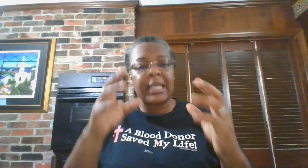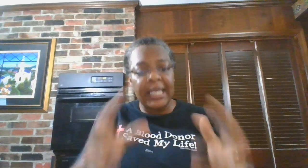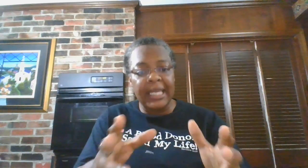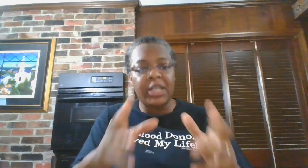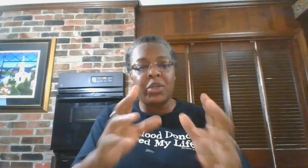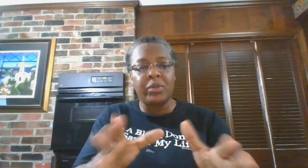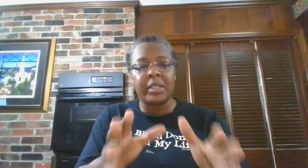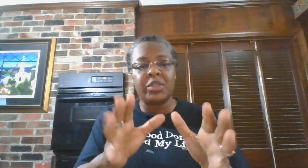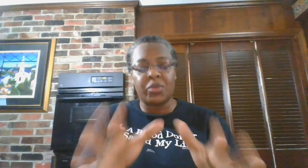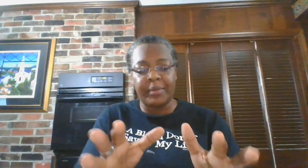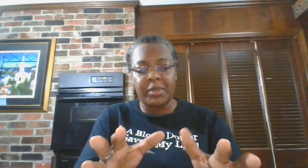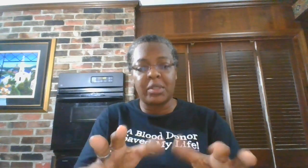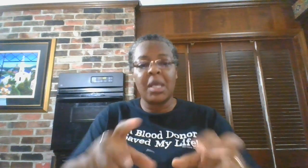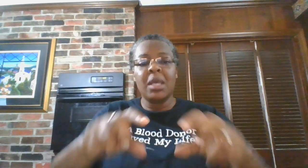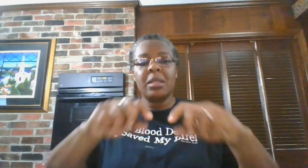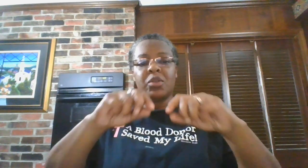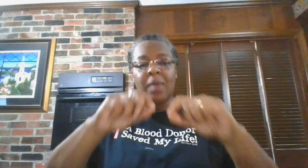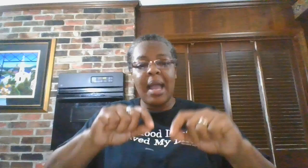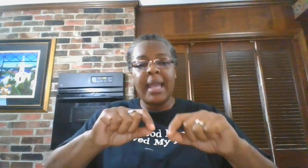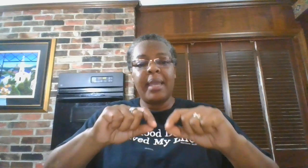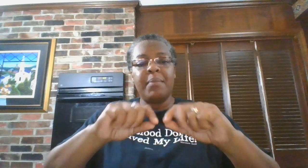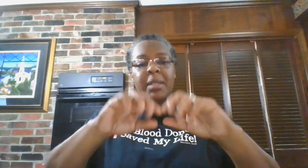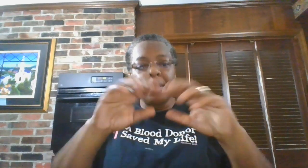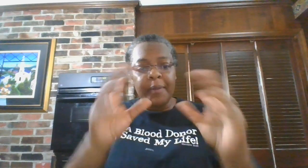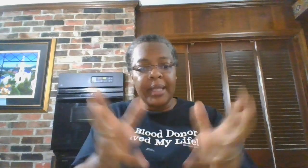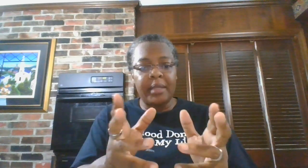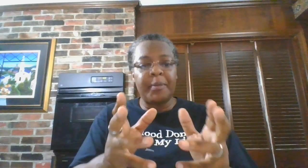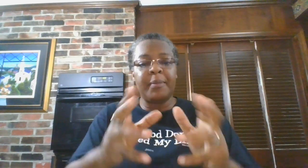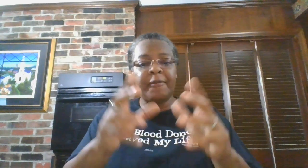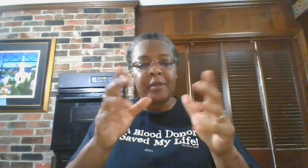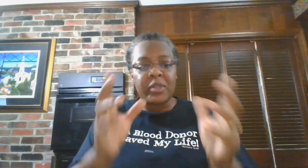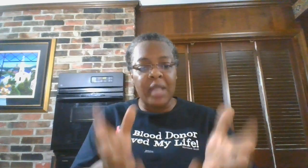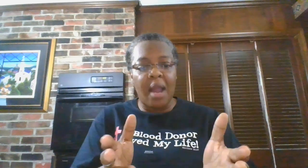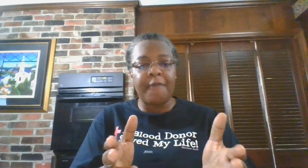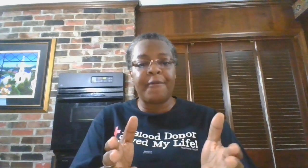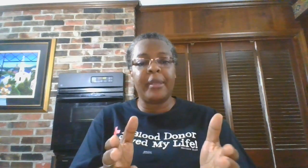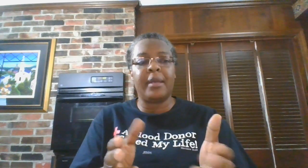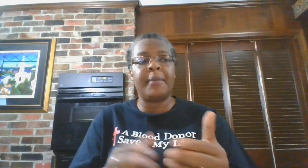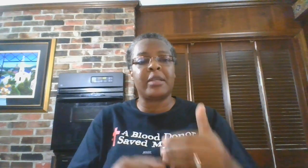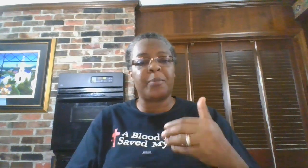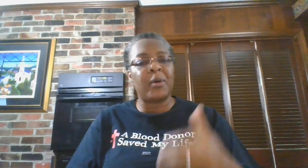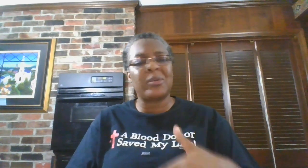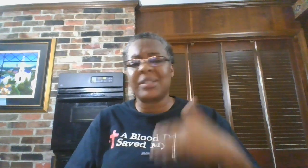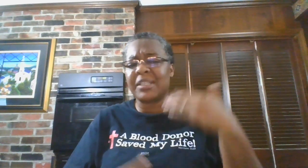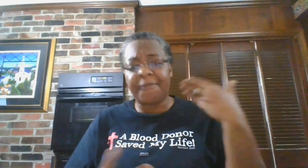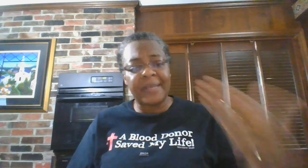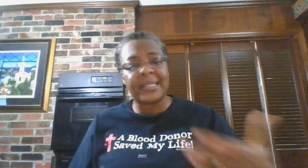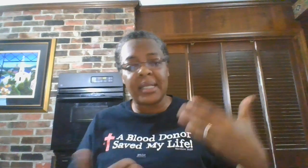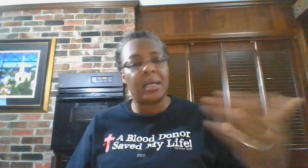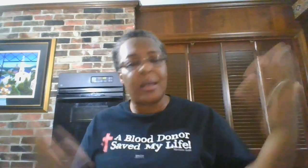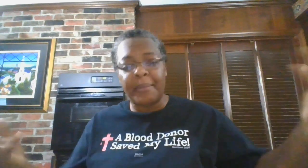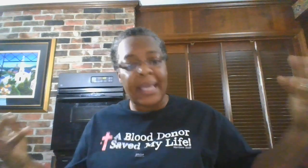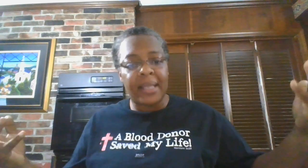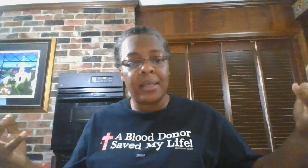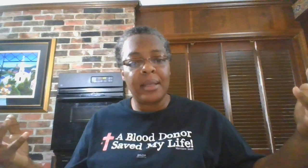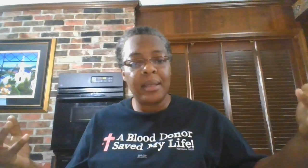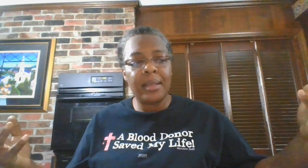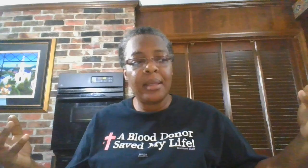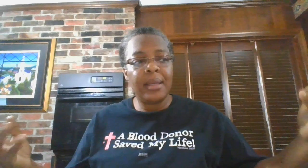he using the scriptures to try and manipulate the people to feel sorry for him as opposed to just fessing up, man. It